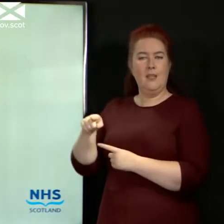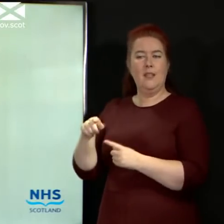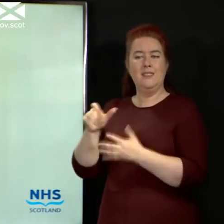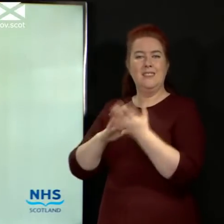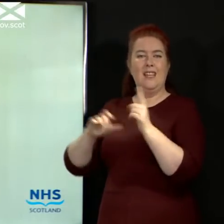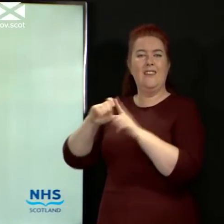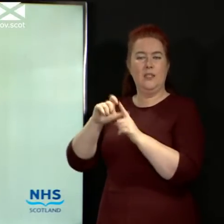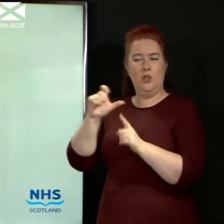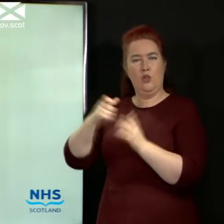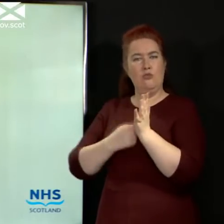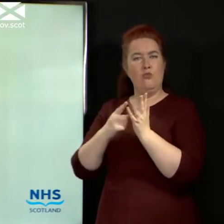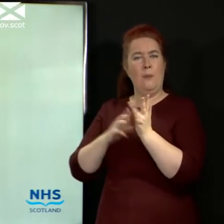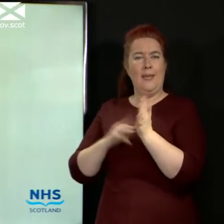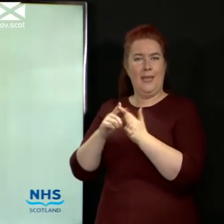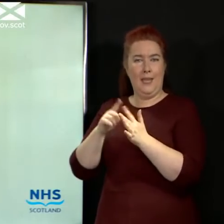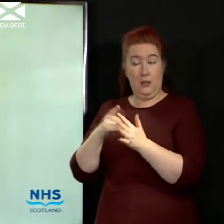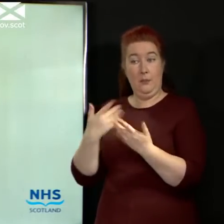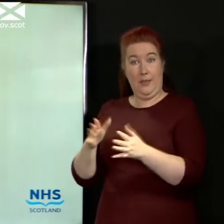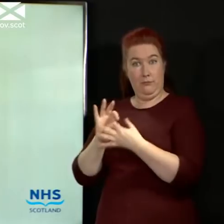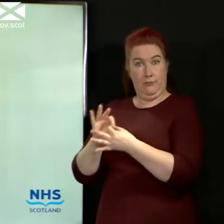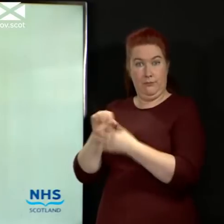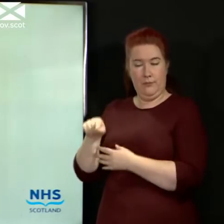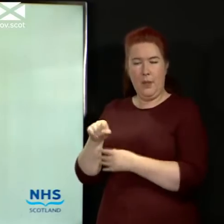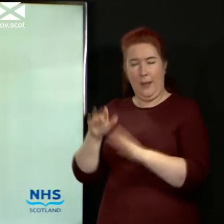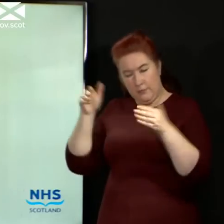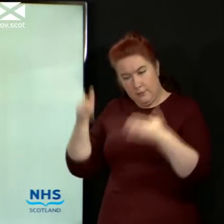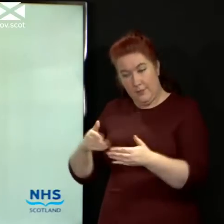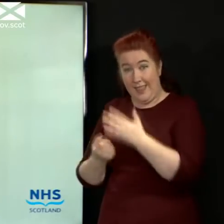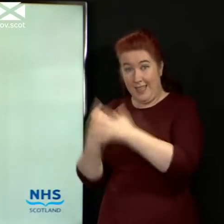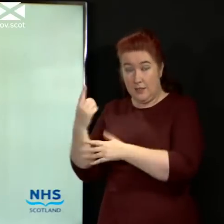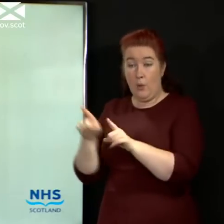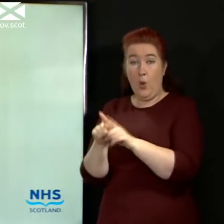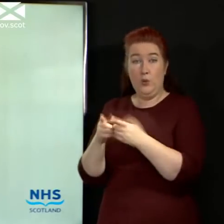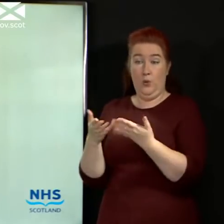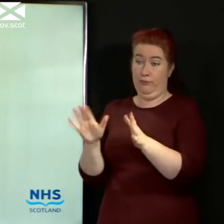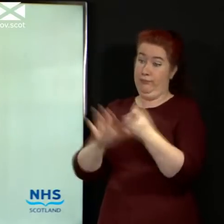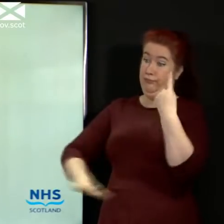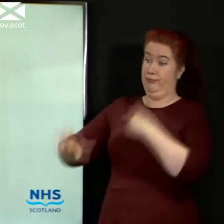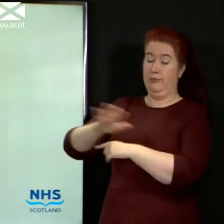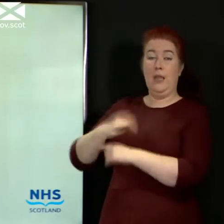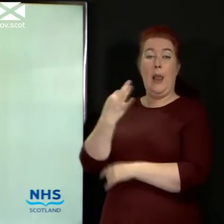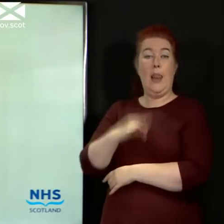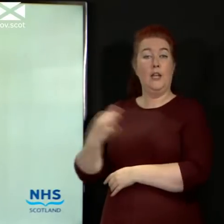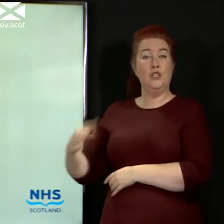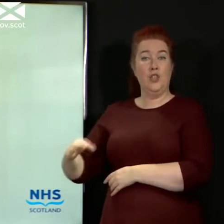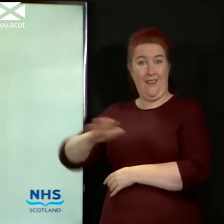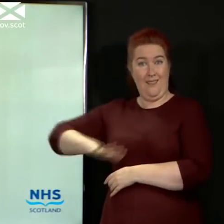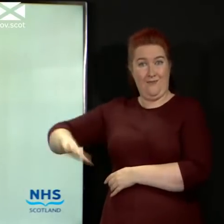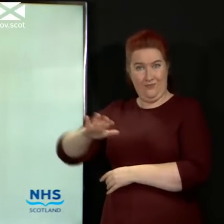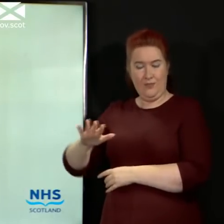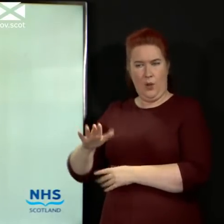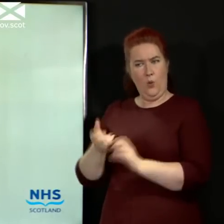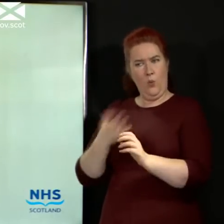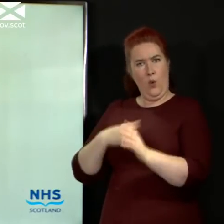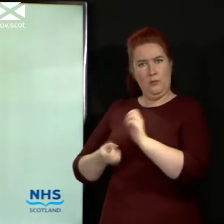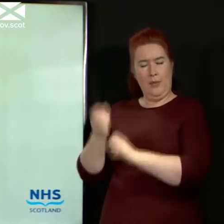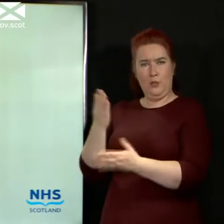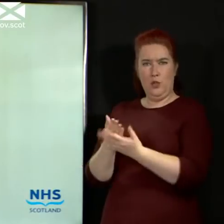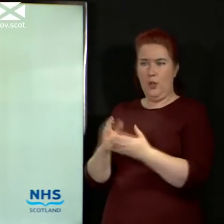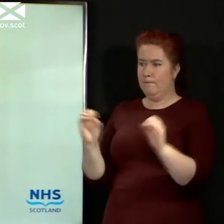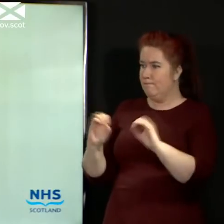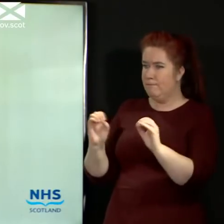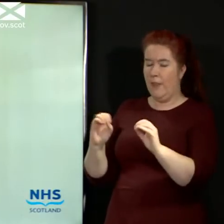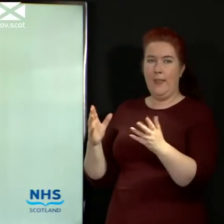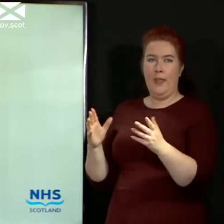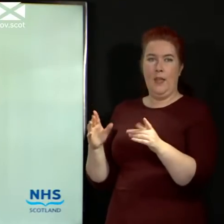in all of this. Not only looking at the incident itself, but actually looking at the wider Lanarkshire picture as well, so that we can assure ourselves that there are no signs over the